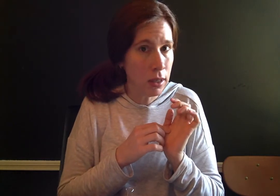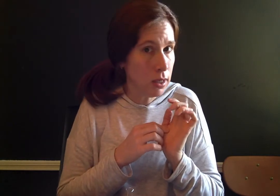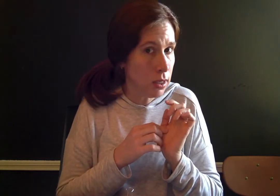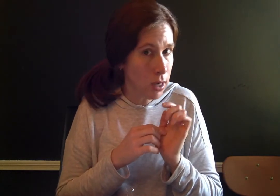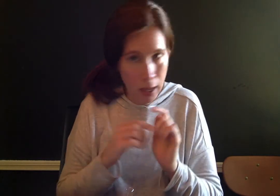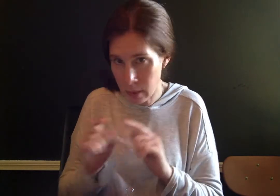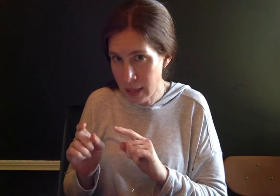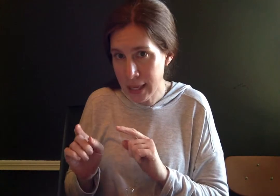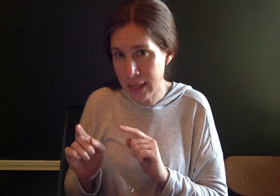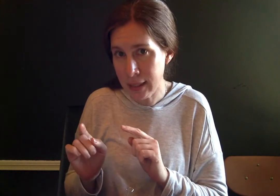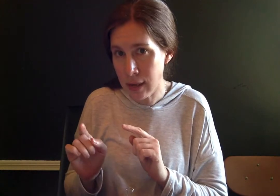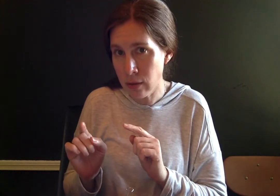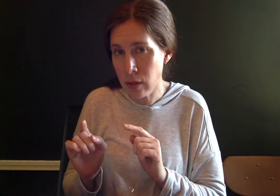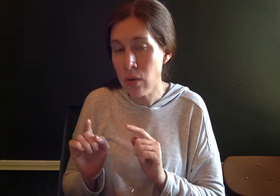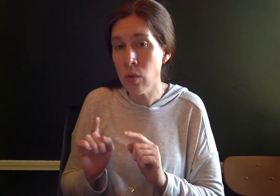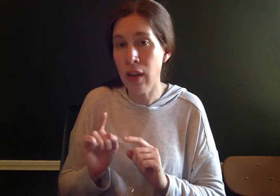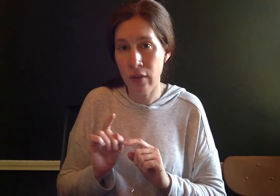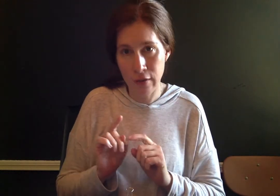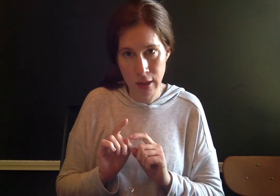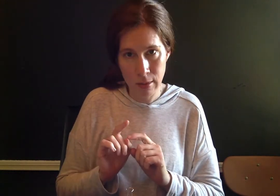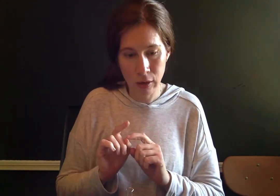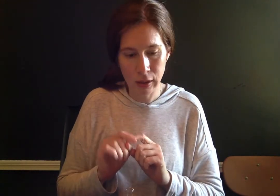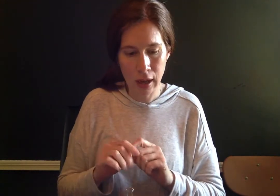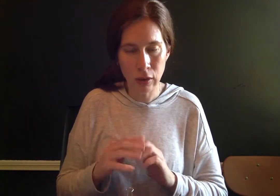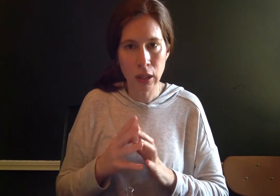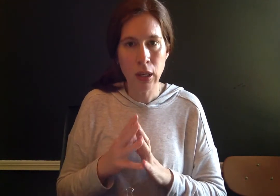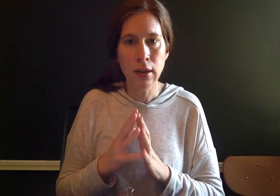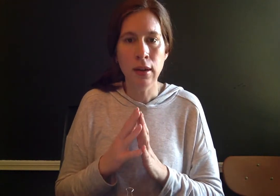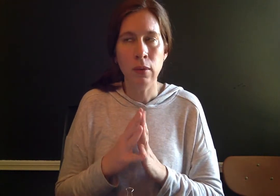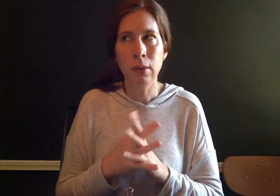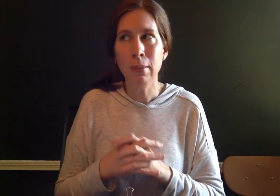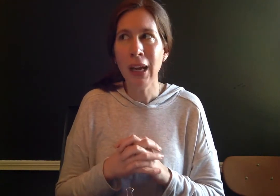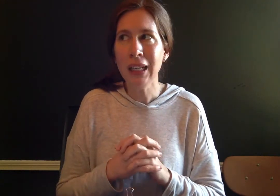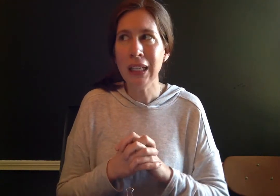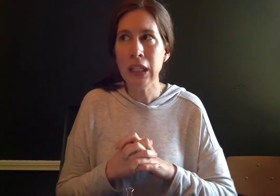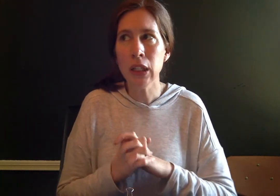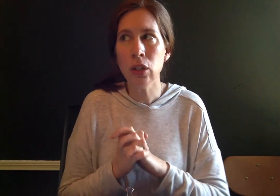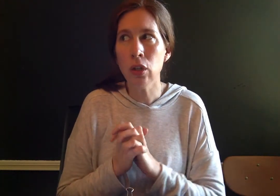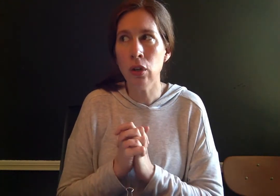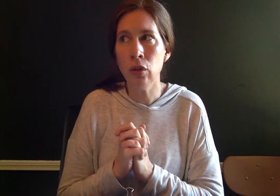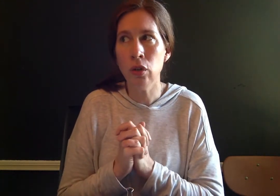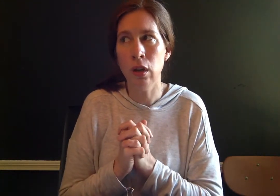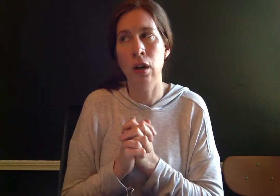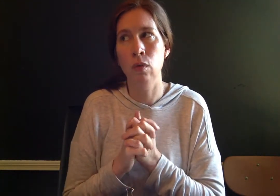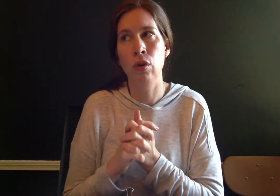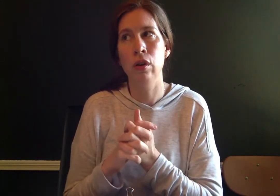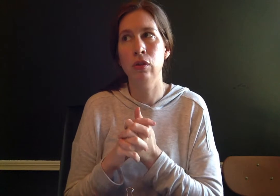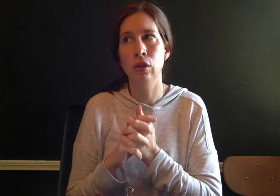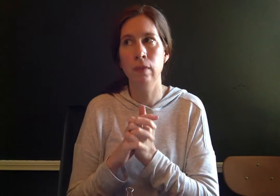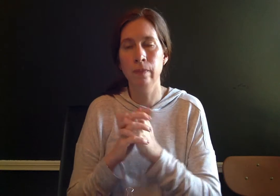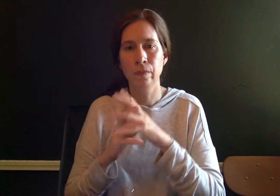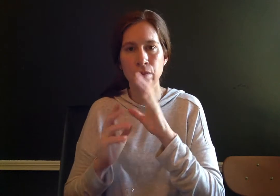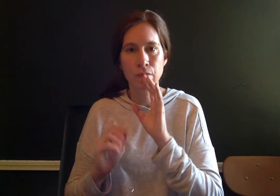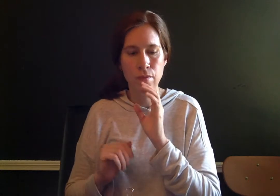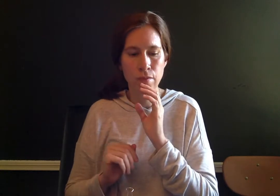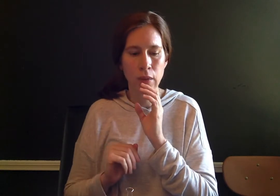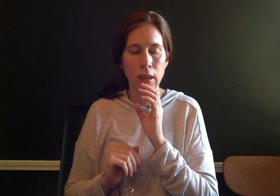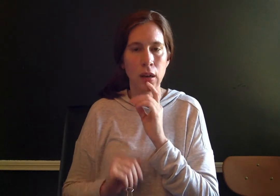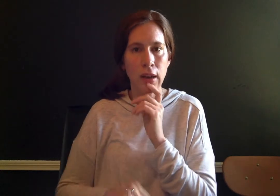Not the beginning sound. We have to find the middle sound. You might need to do it on a roller coaster. Okay,